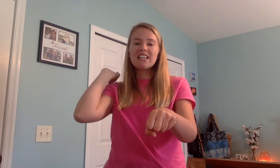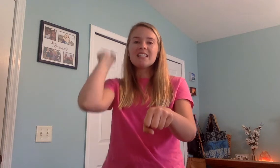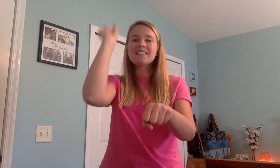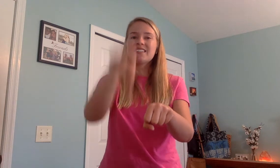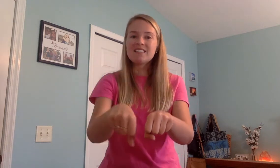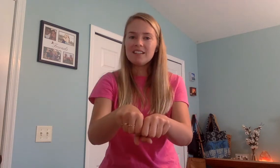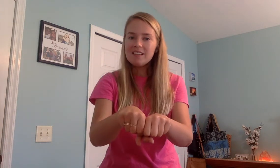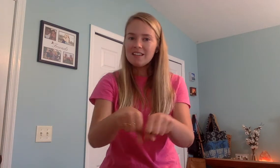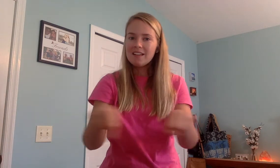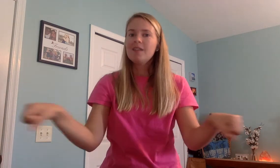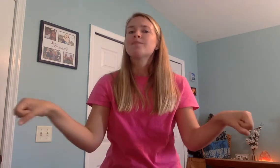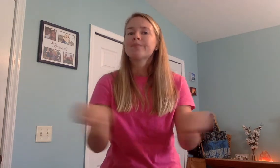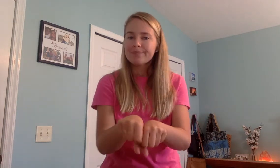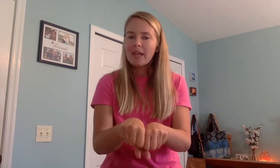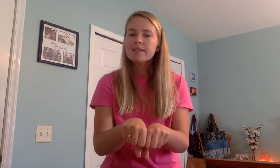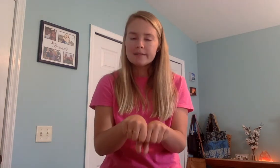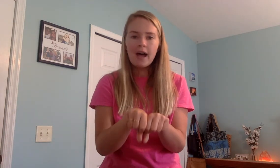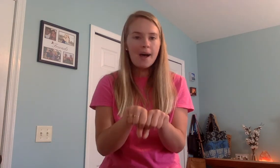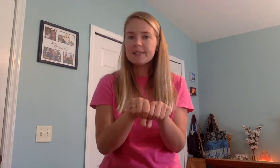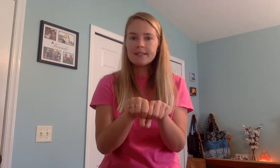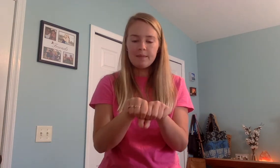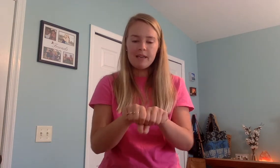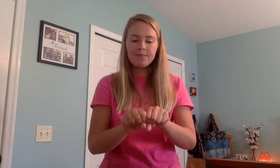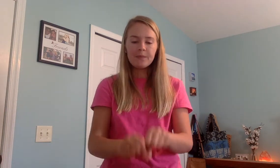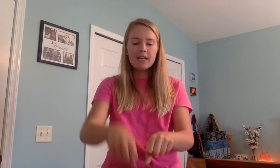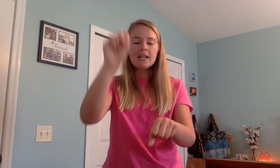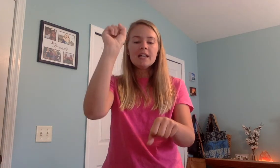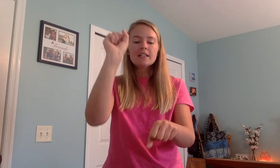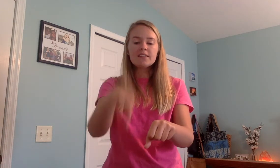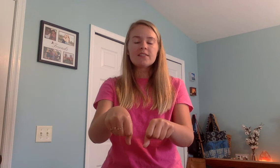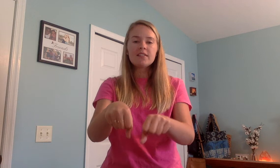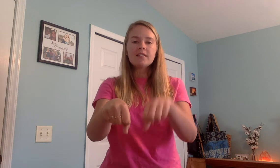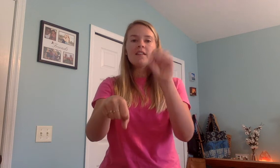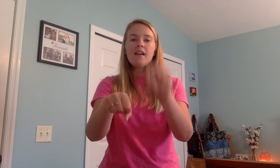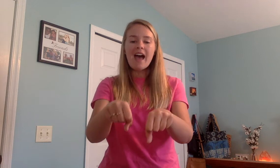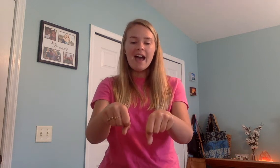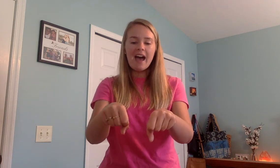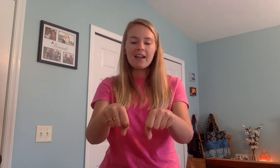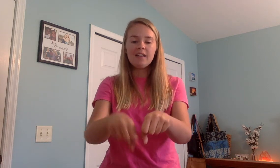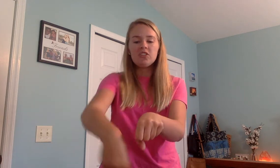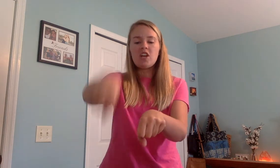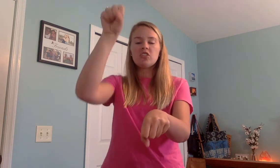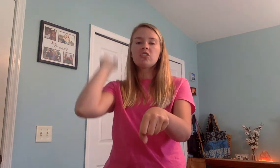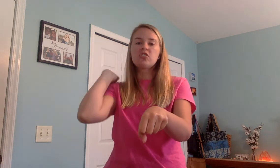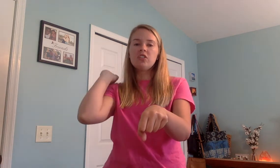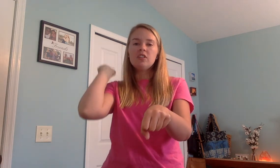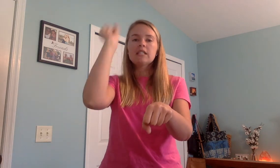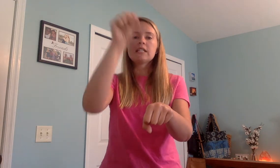to st. Stop. Silly me. Ready? St. Acc. Change st to